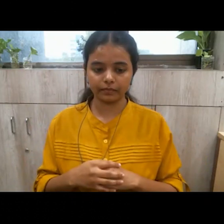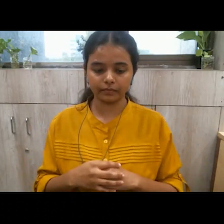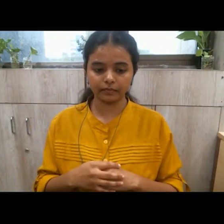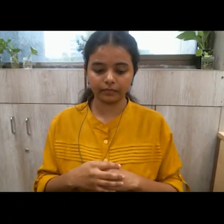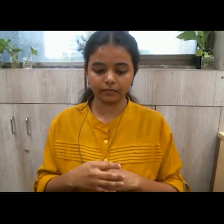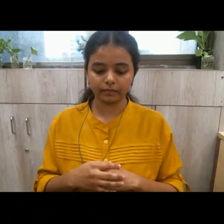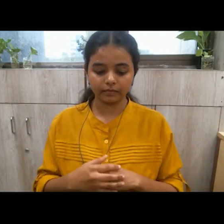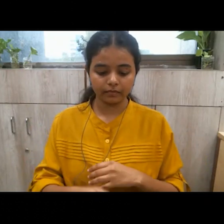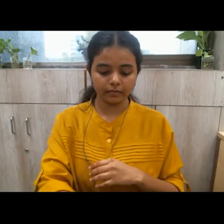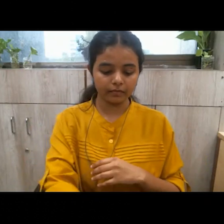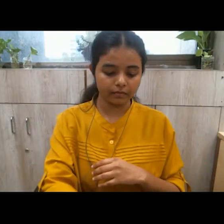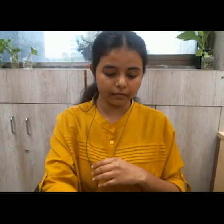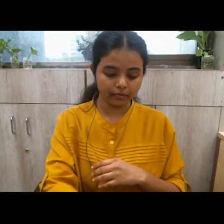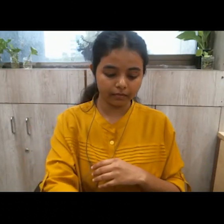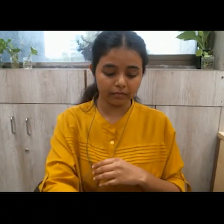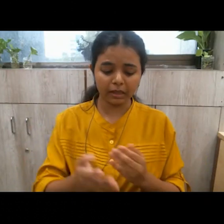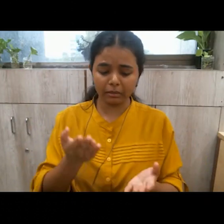even if i am wrong